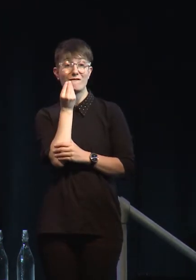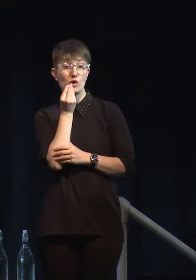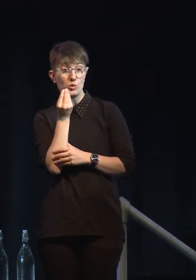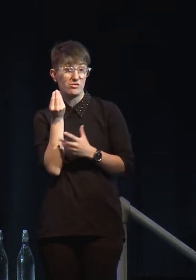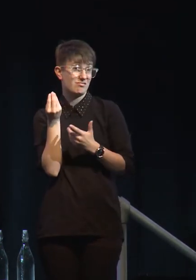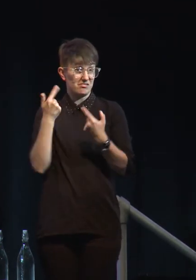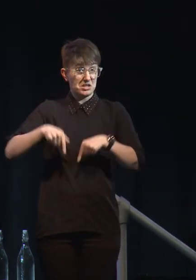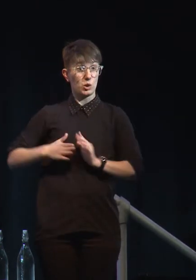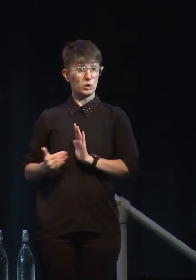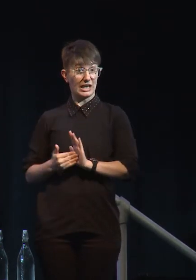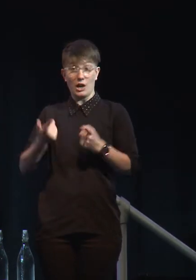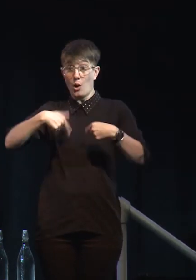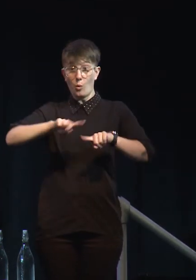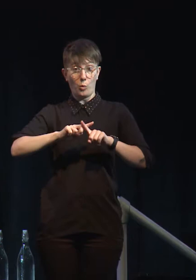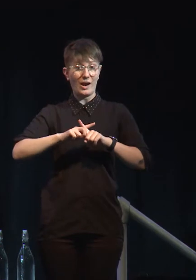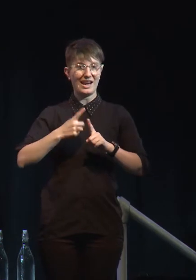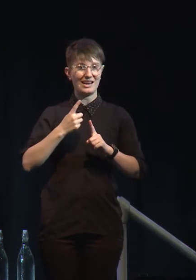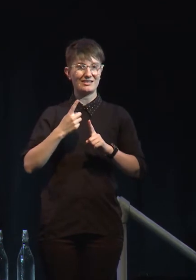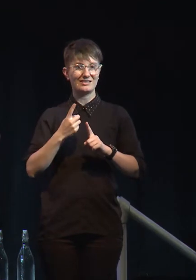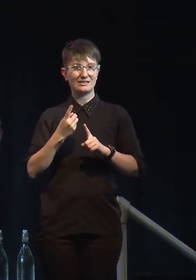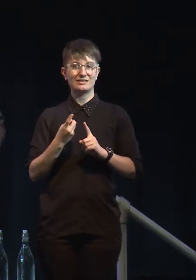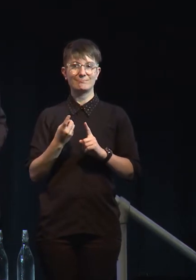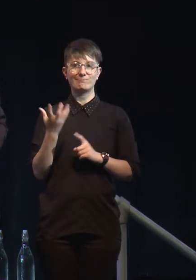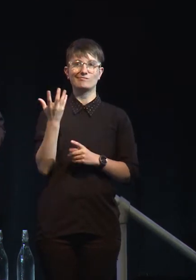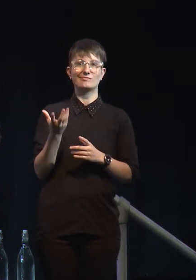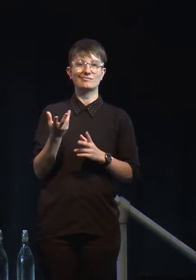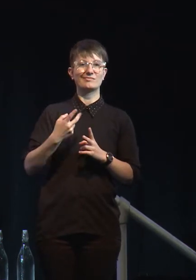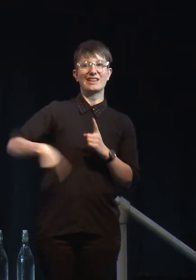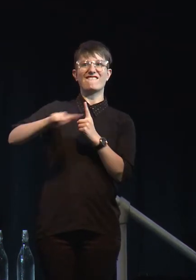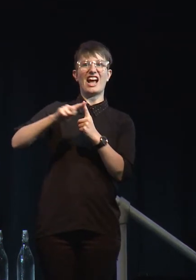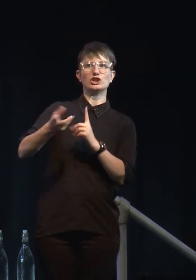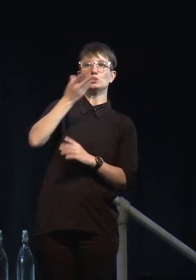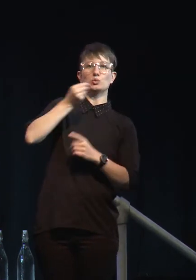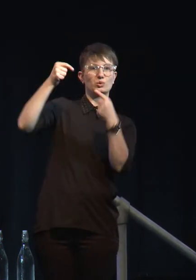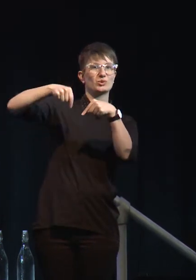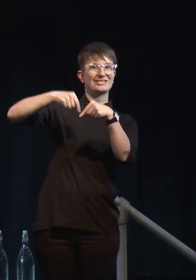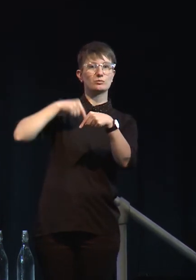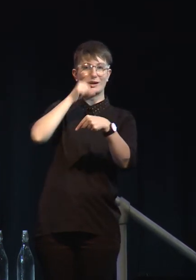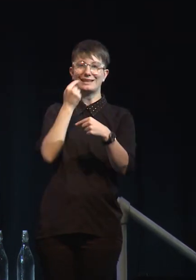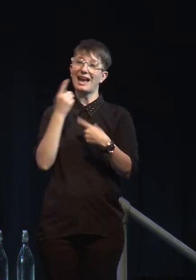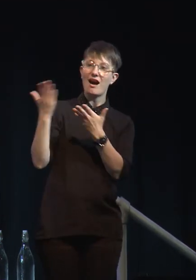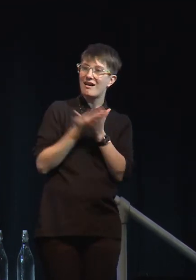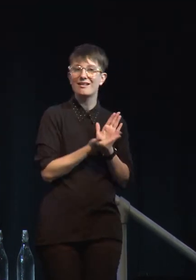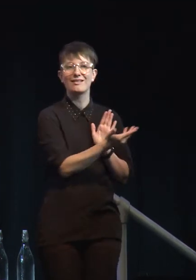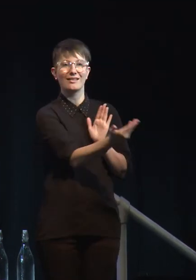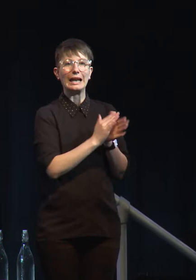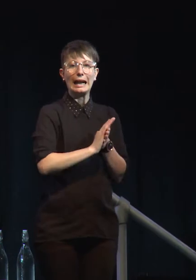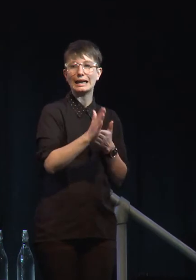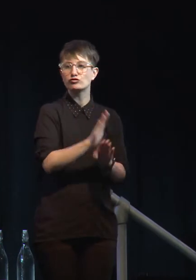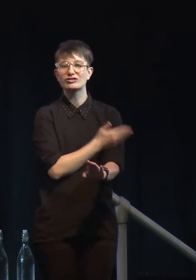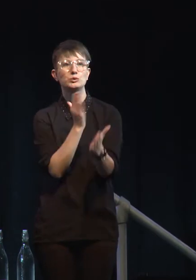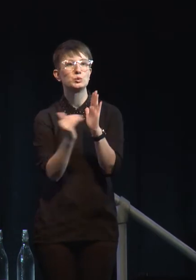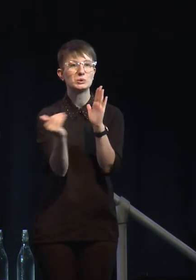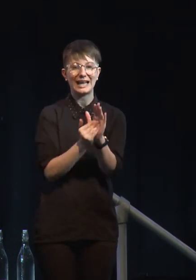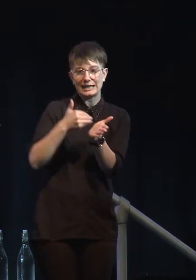we take advantage of that brand, we can quantify it in our sales. But this is going to be